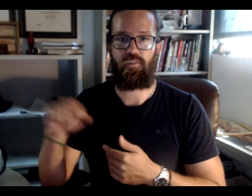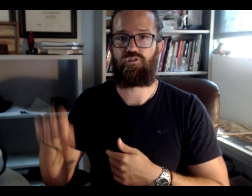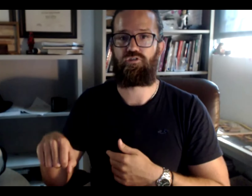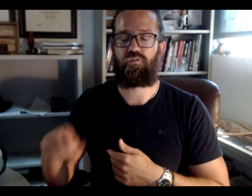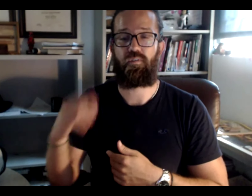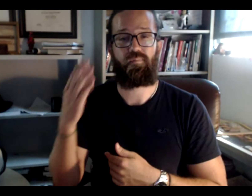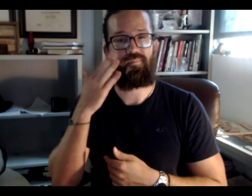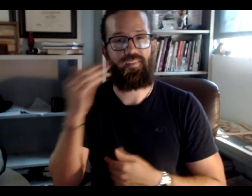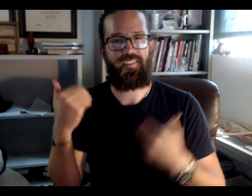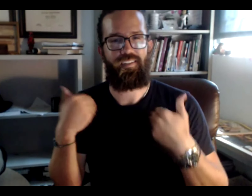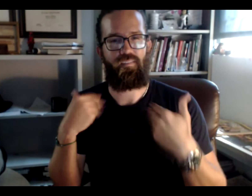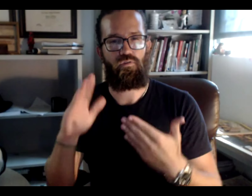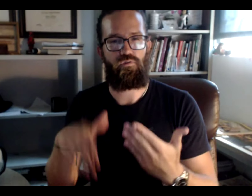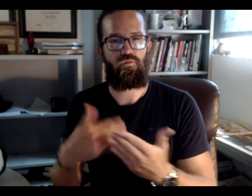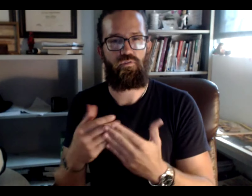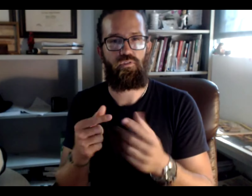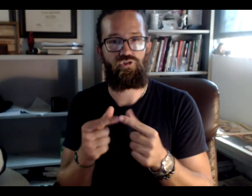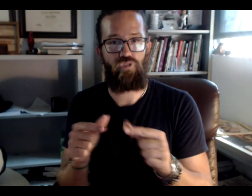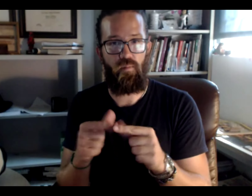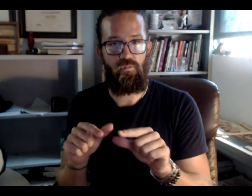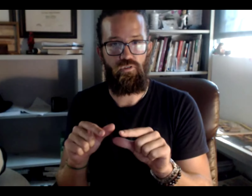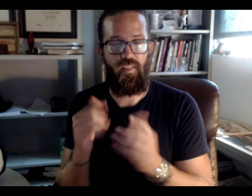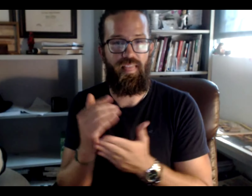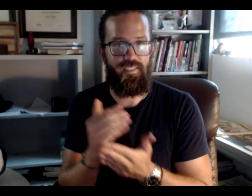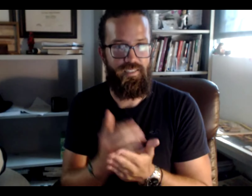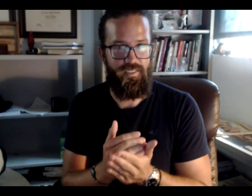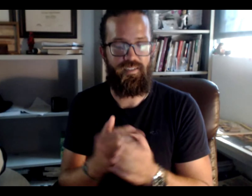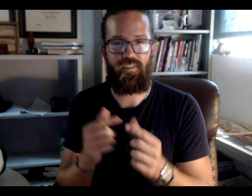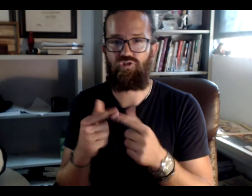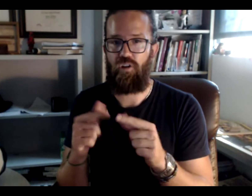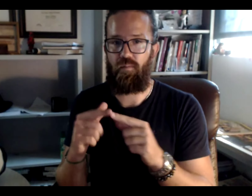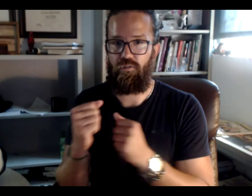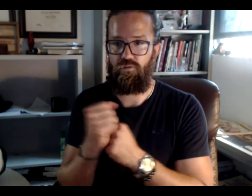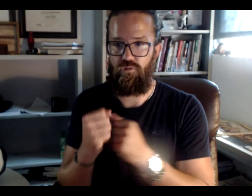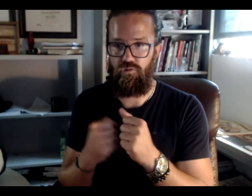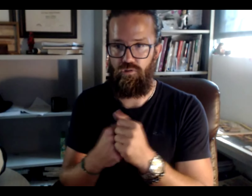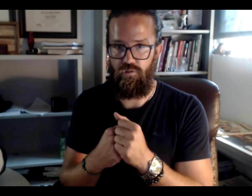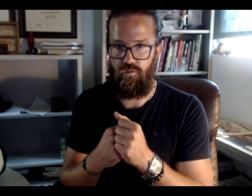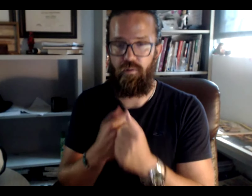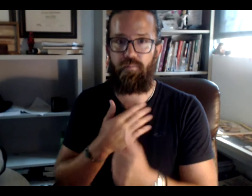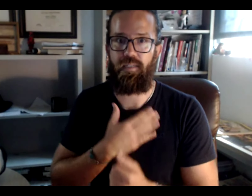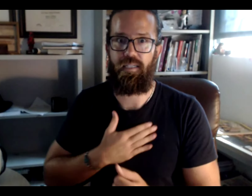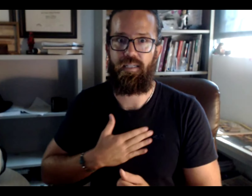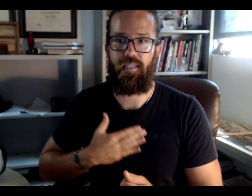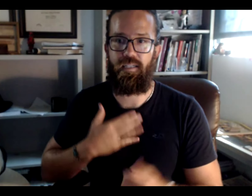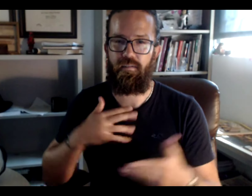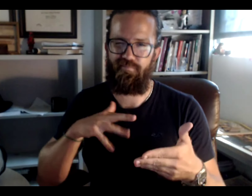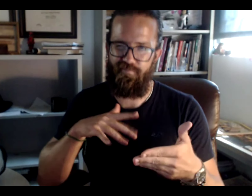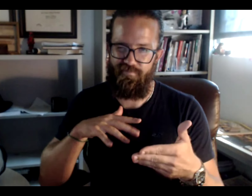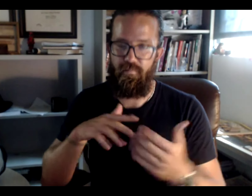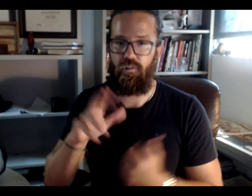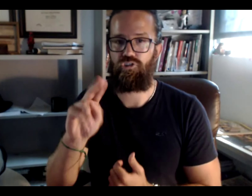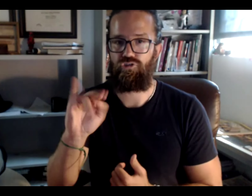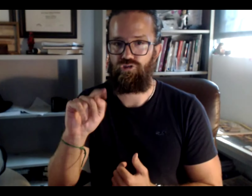The most important part of the semester. Because it has all the grammar listed, the grammar structure,